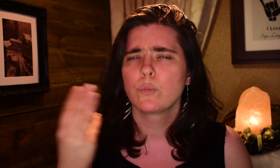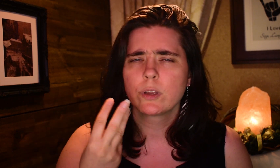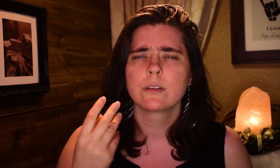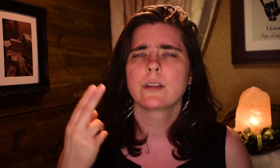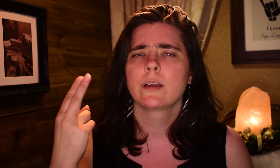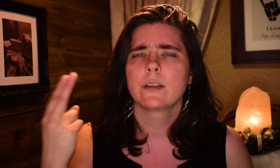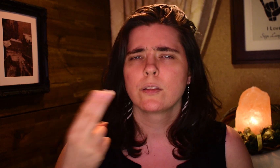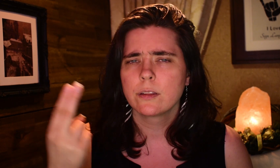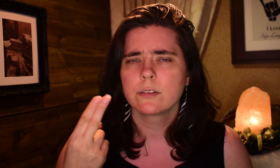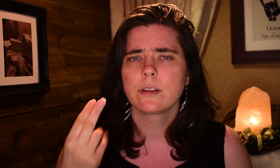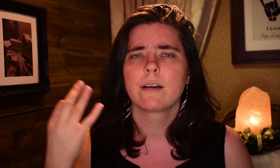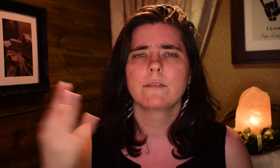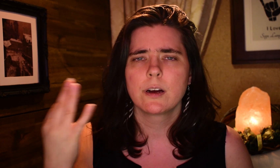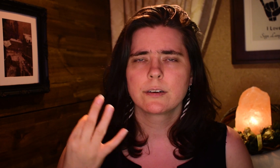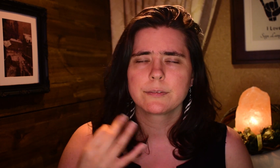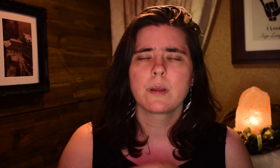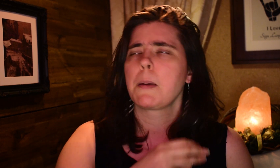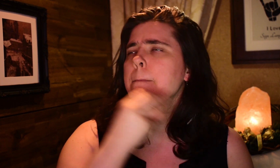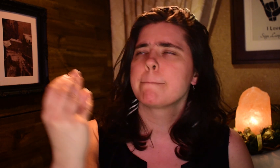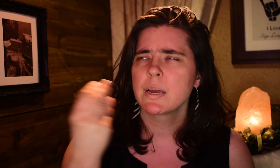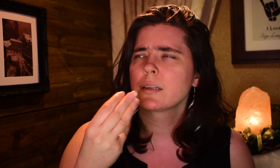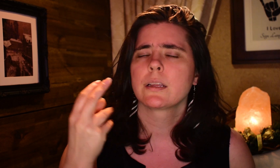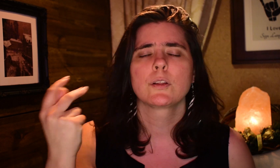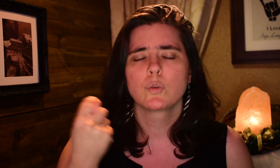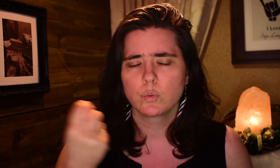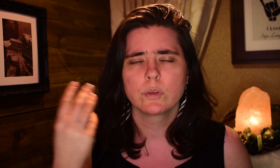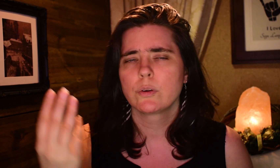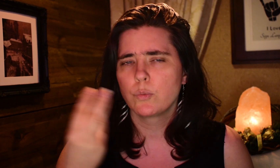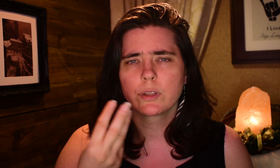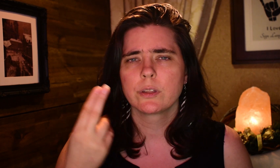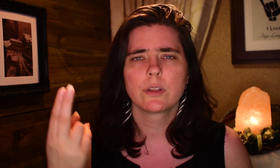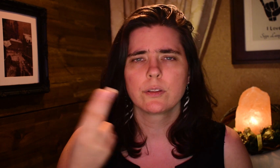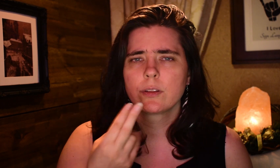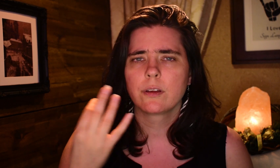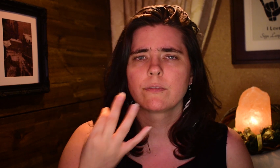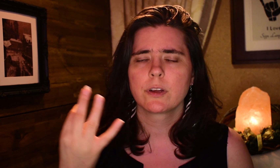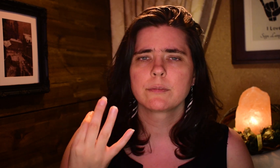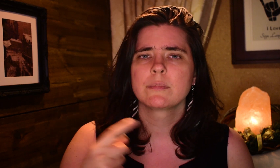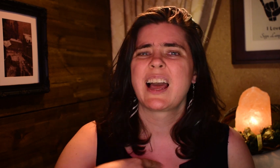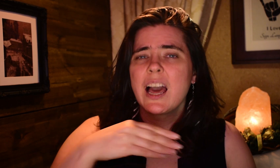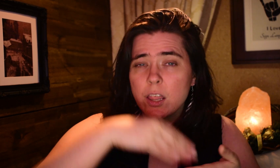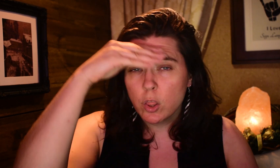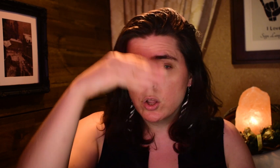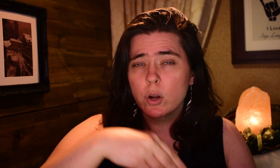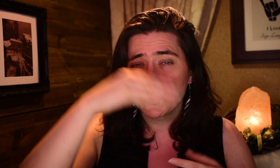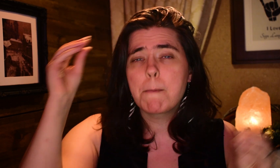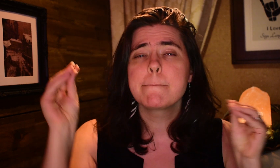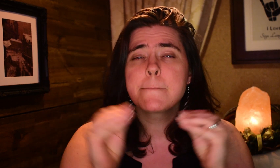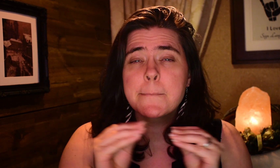Tuesday, Wednesday, Thursday, Friday. Monday, Tuesday, Wednesday, Thursday, Friday. I would